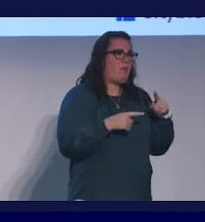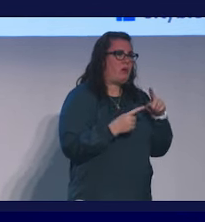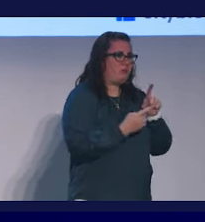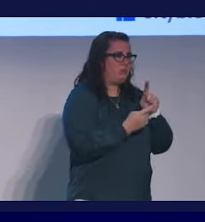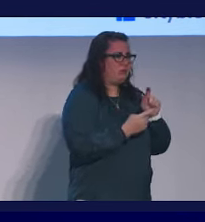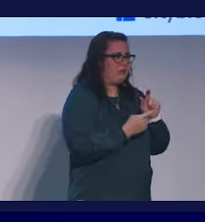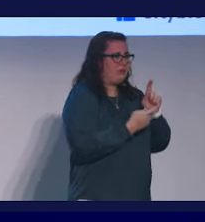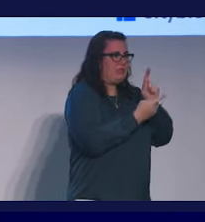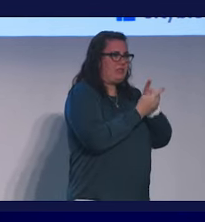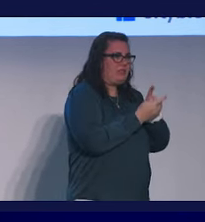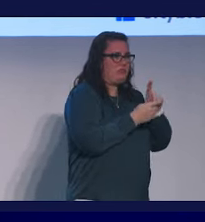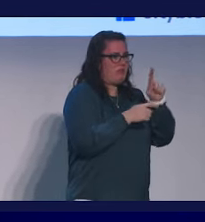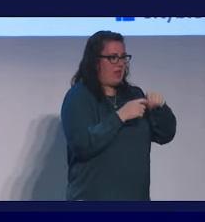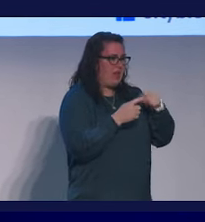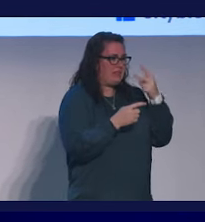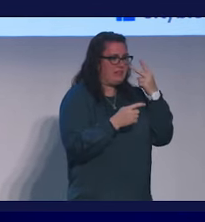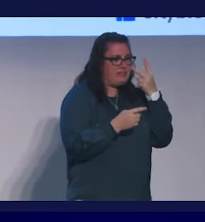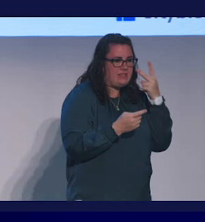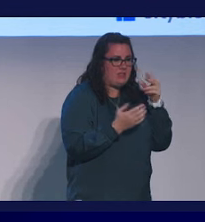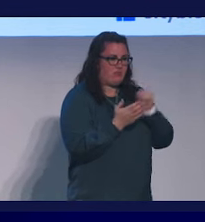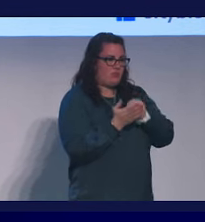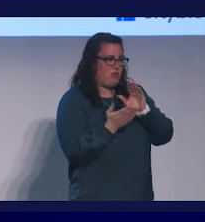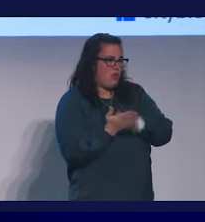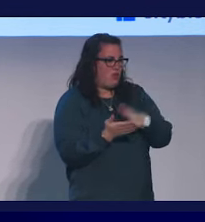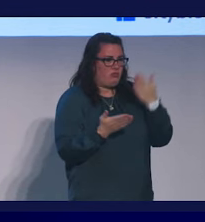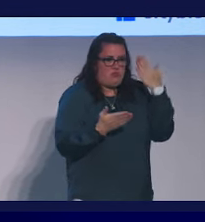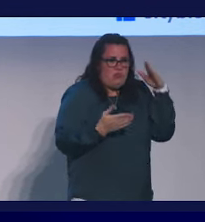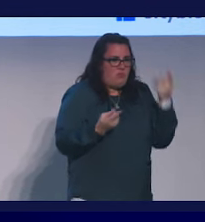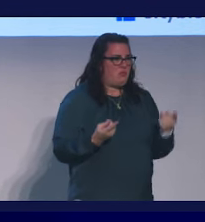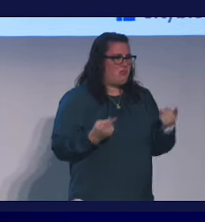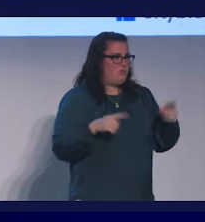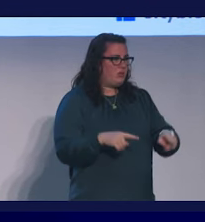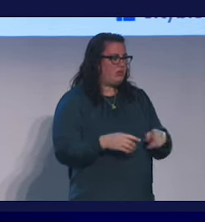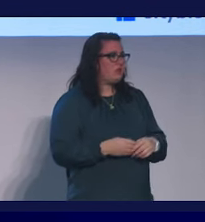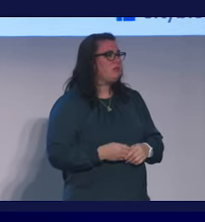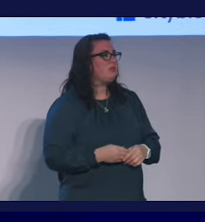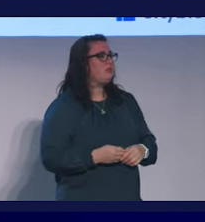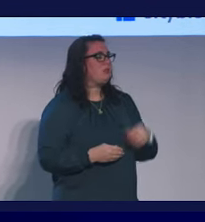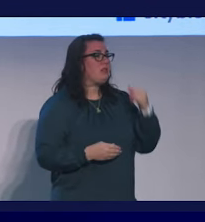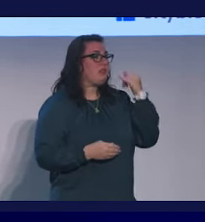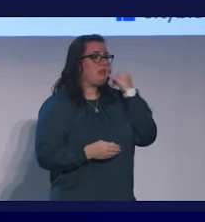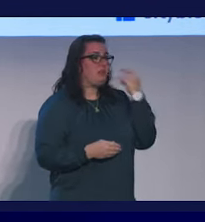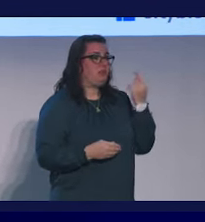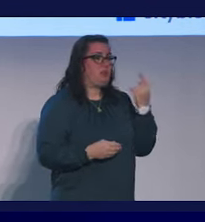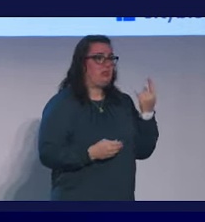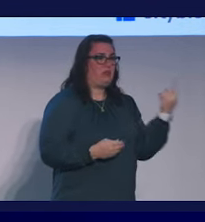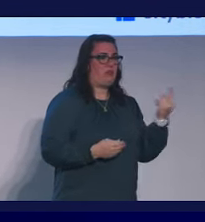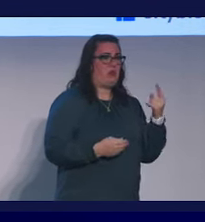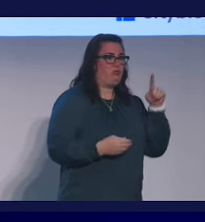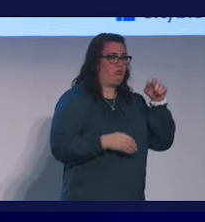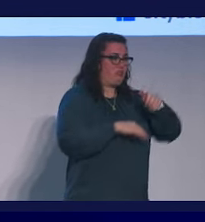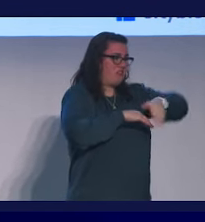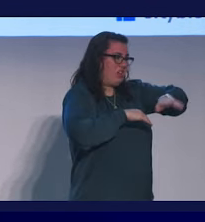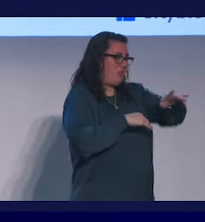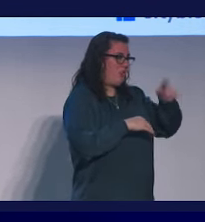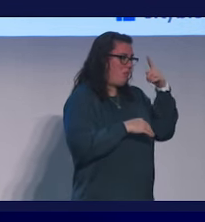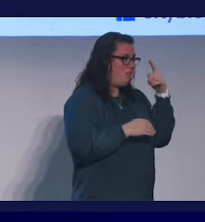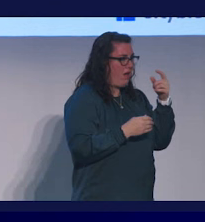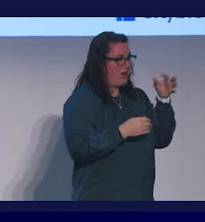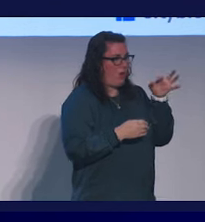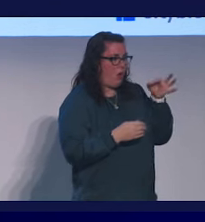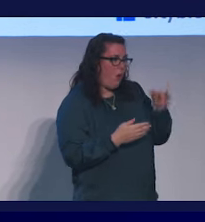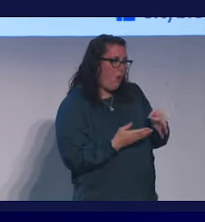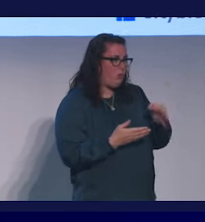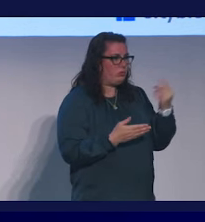the person. You can't see their notes. They never tell you what, who knows? So basically what we're saying is someone somewhere should send her to a black hole somewhere and